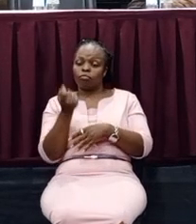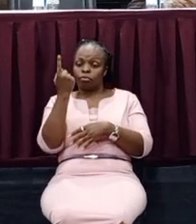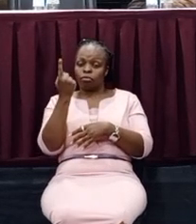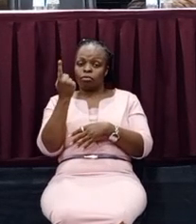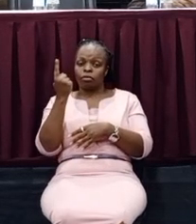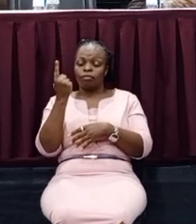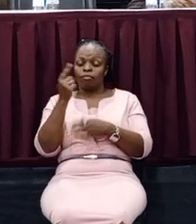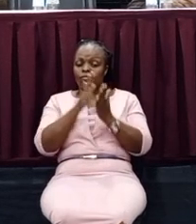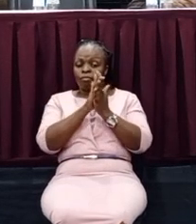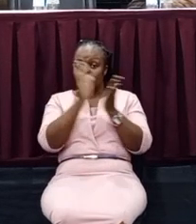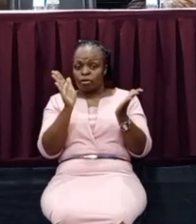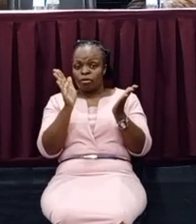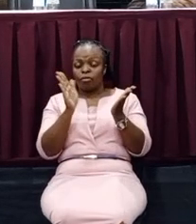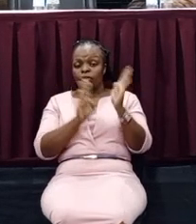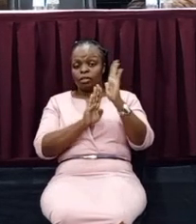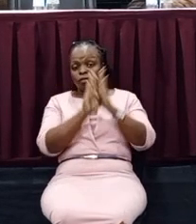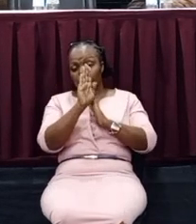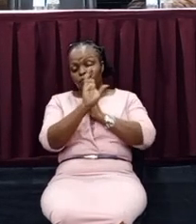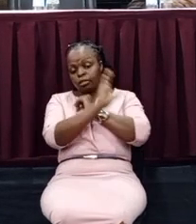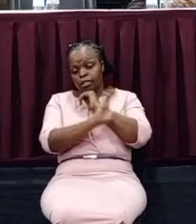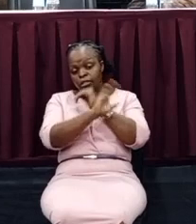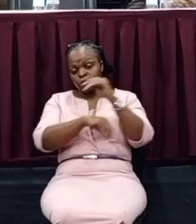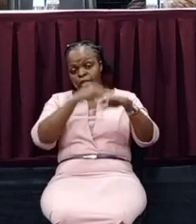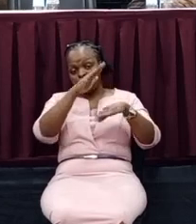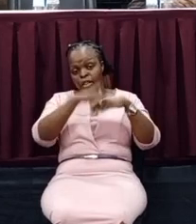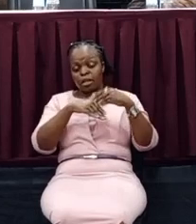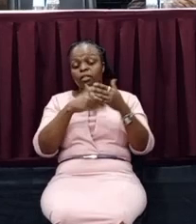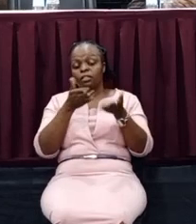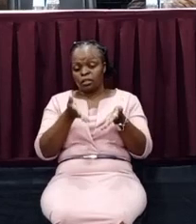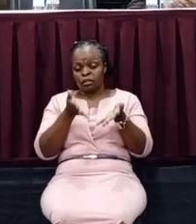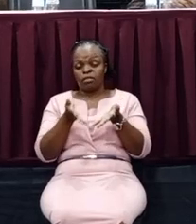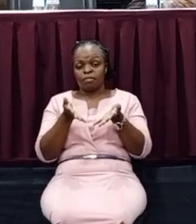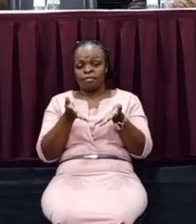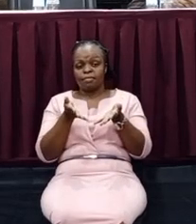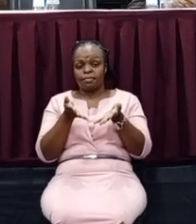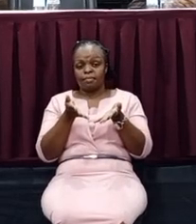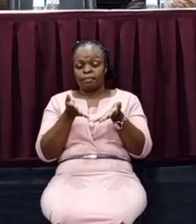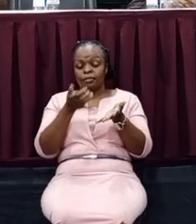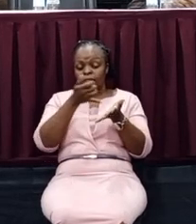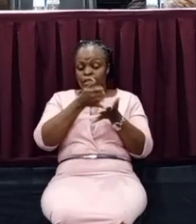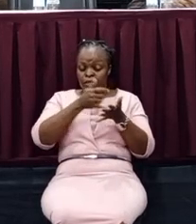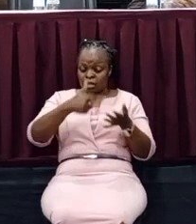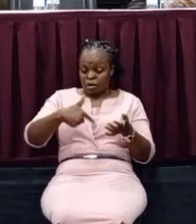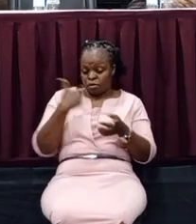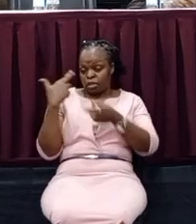more developed country than we are a more we are today. It is our responsibility, ladies and gentlemen.